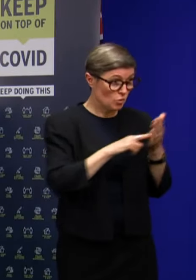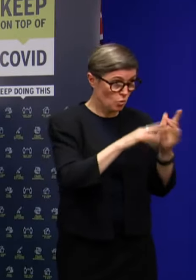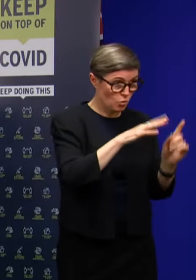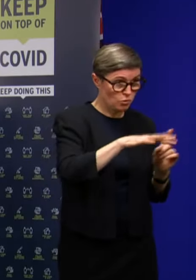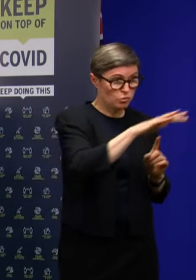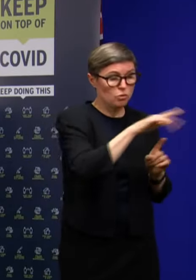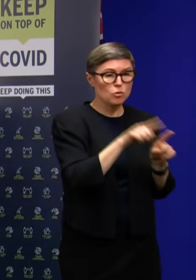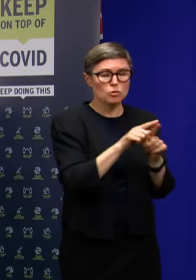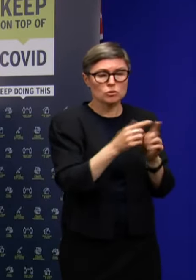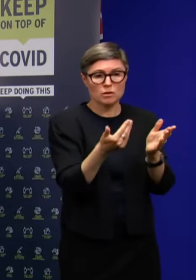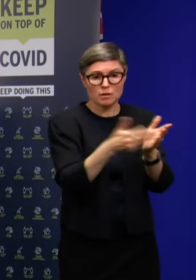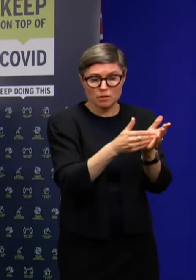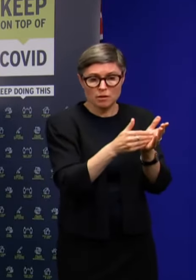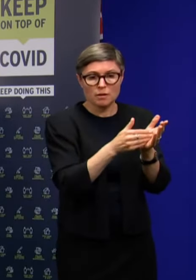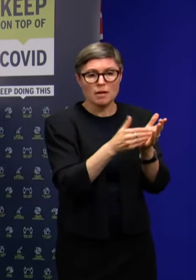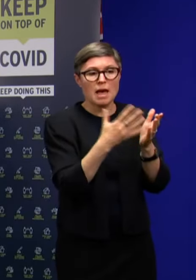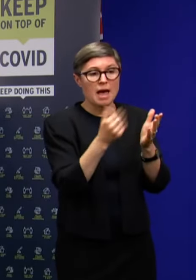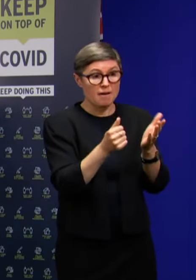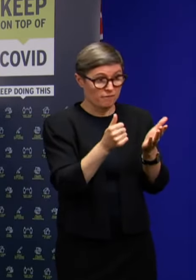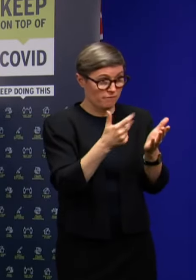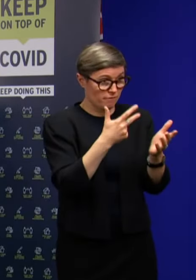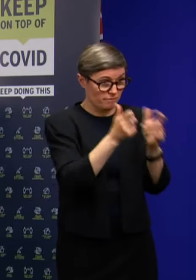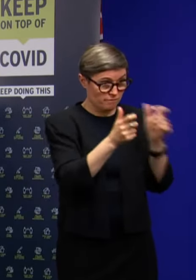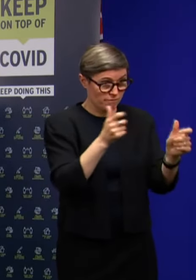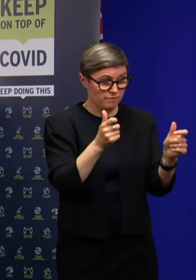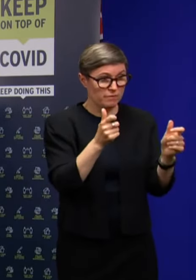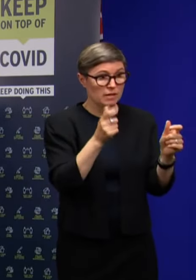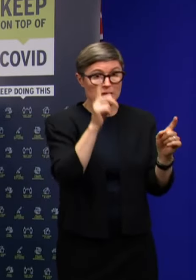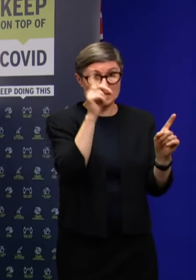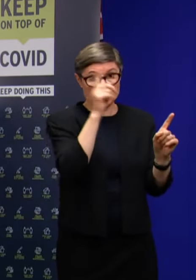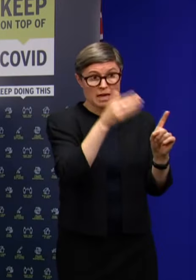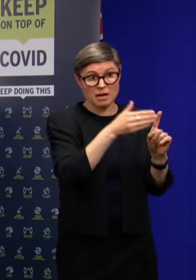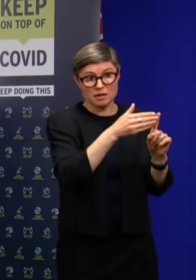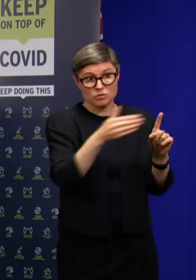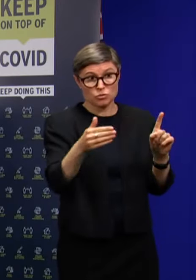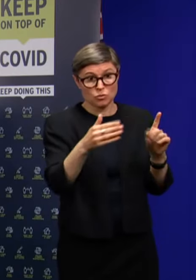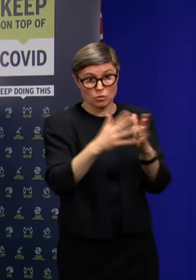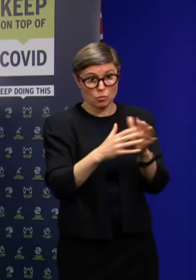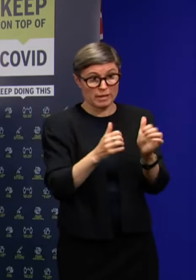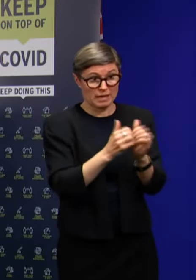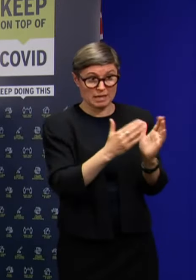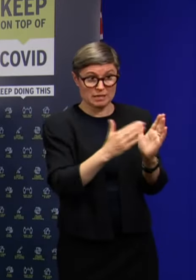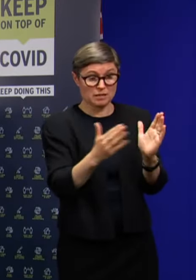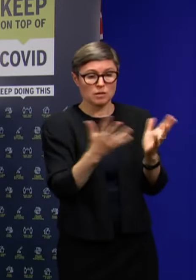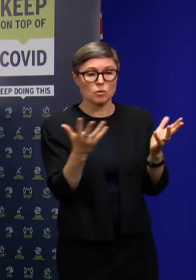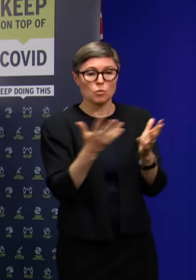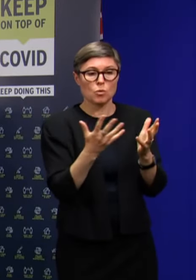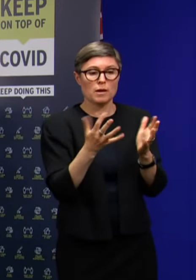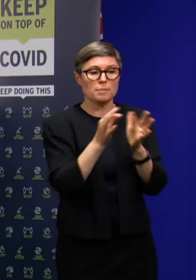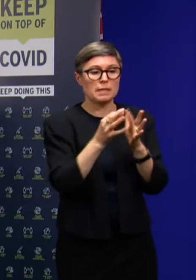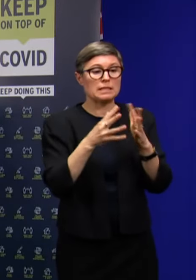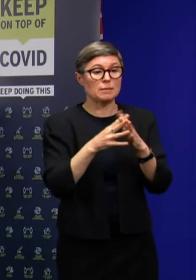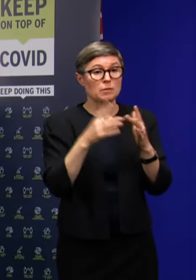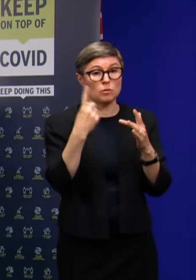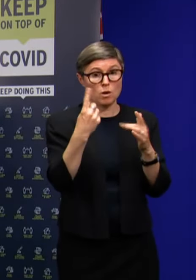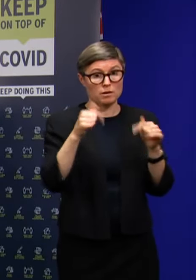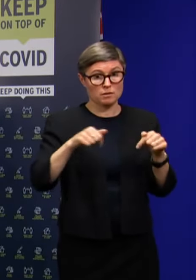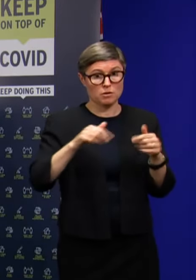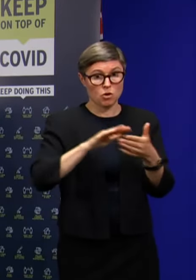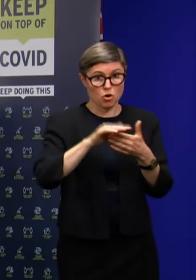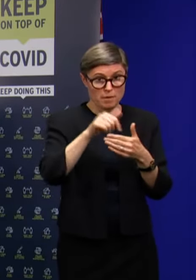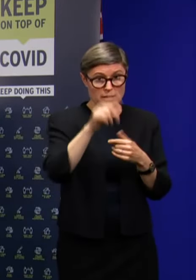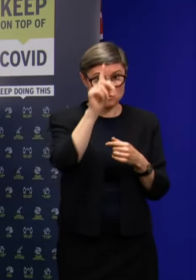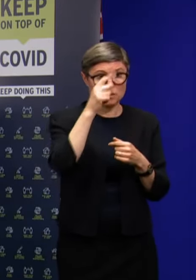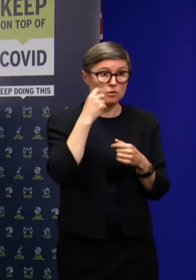into the following clinics and get vaccinated between now, today and the weekend at Princess Wharf One in Hobart